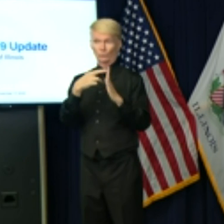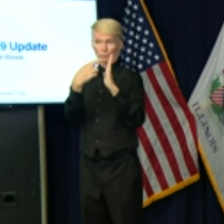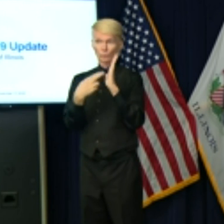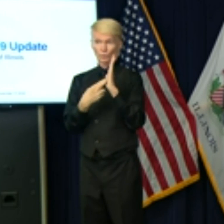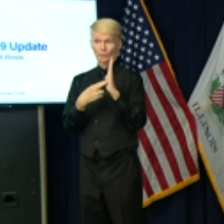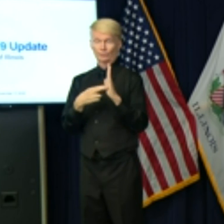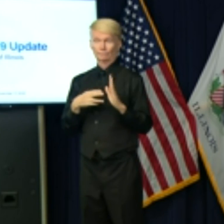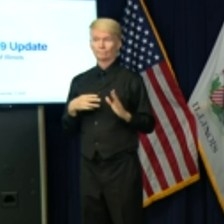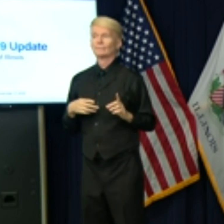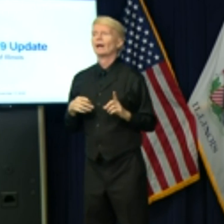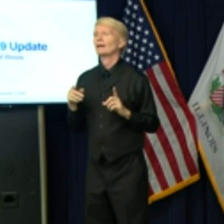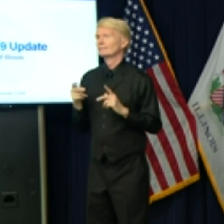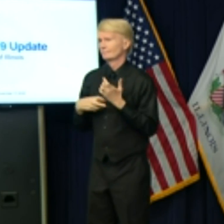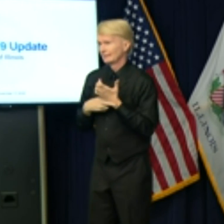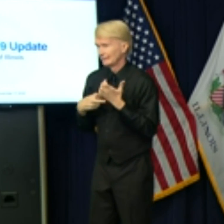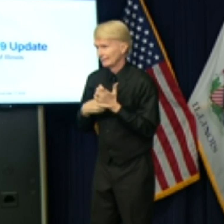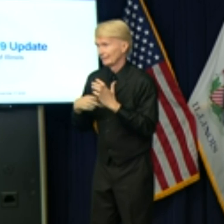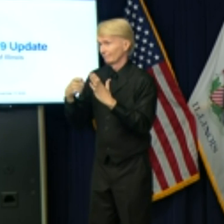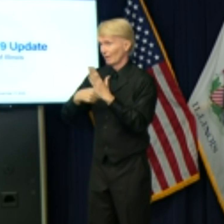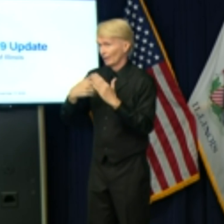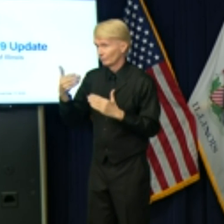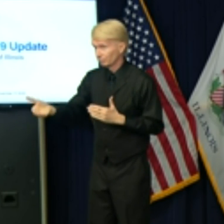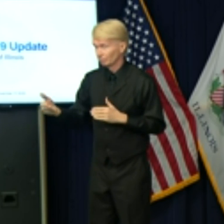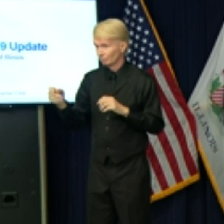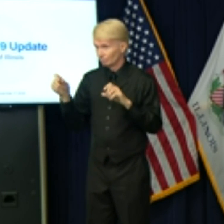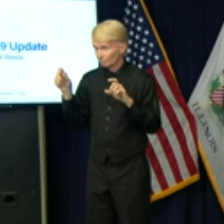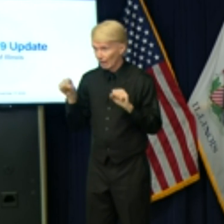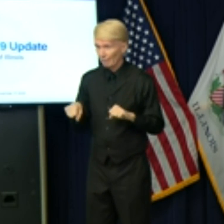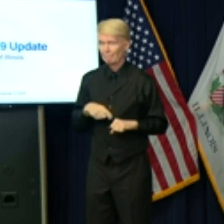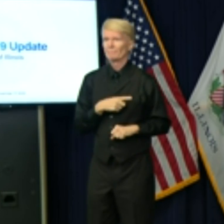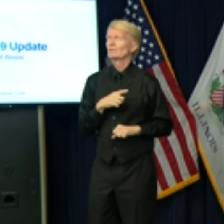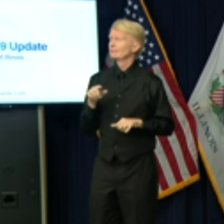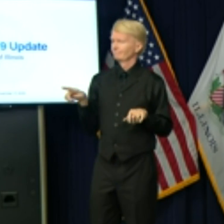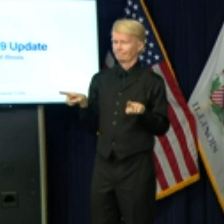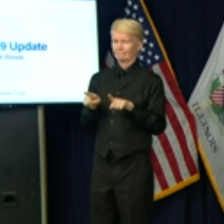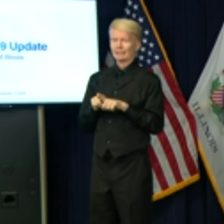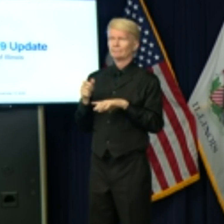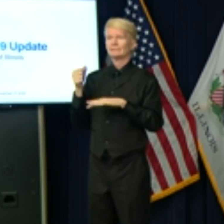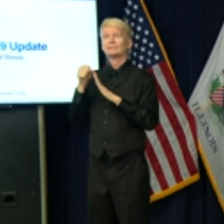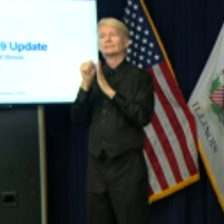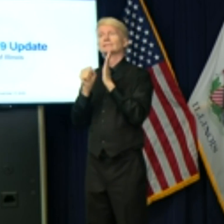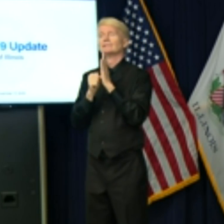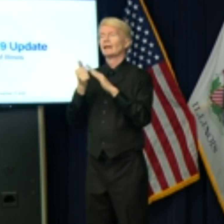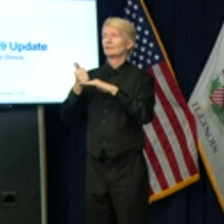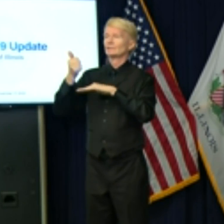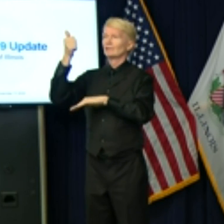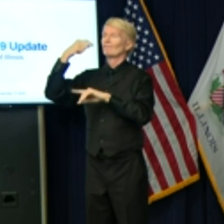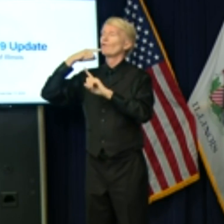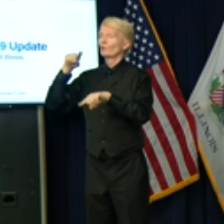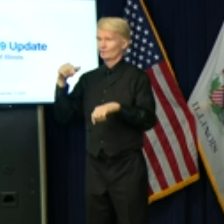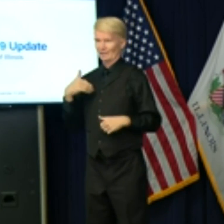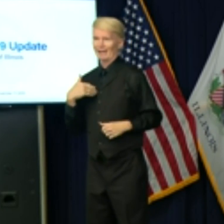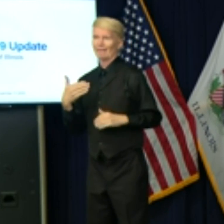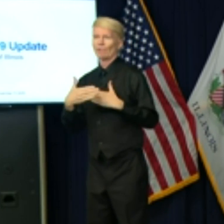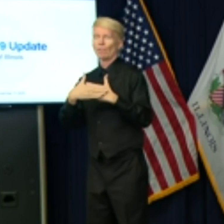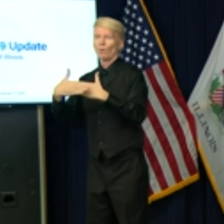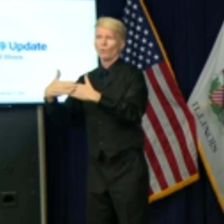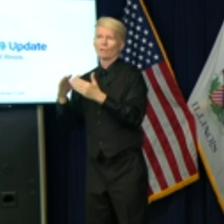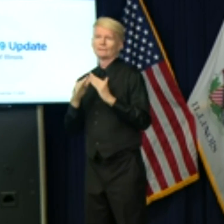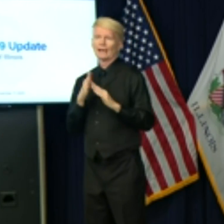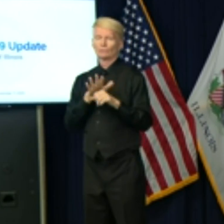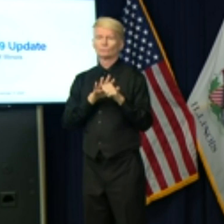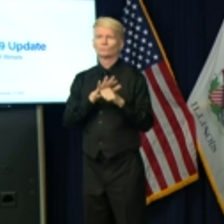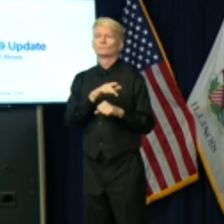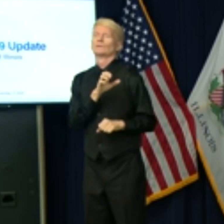just as they should enforce state laws, the state executive orders are also enforced by local law enforcement and